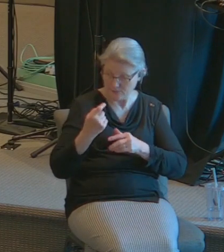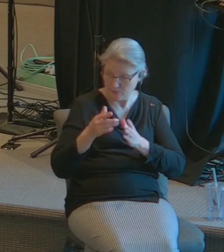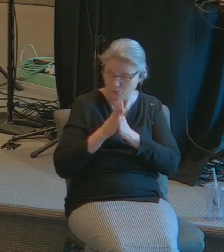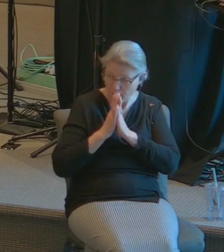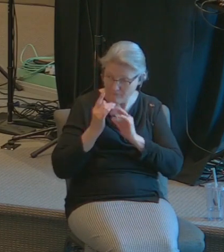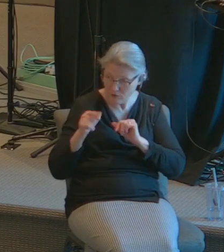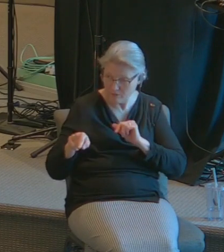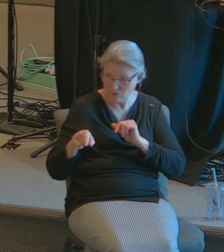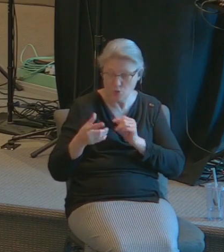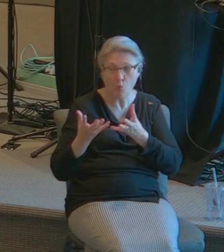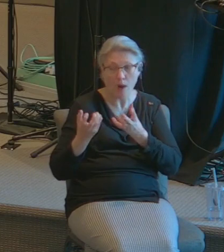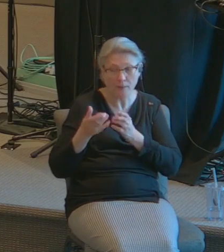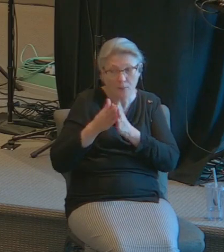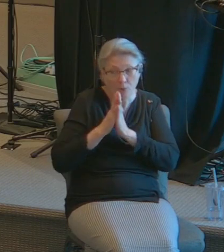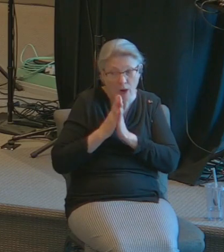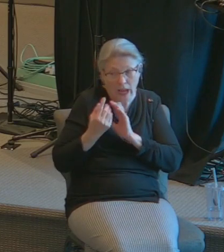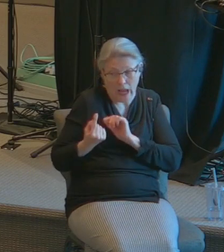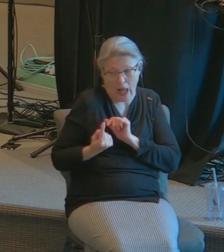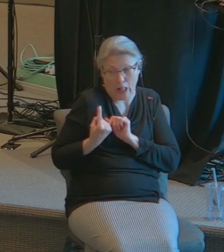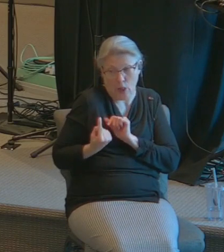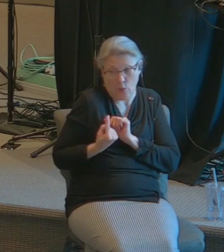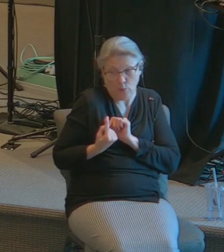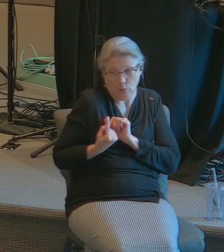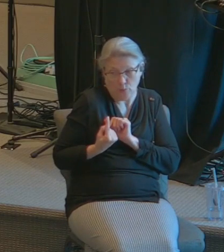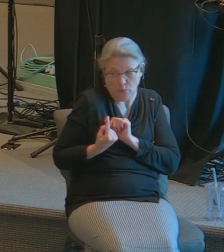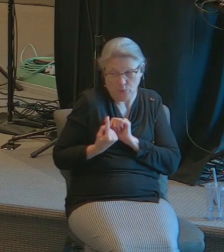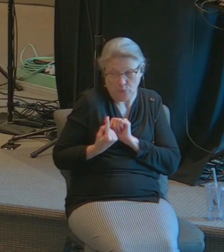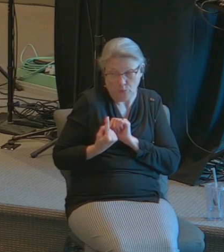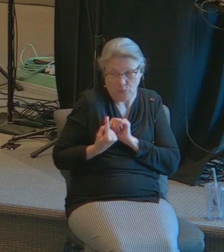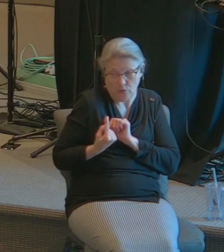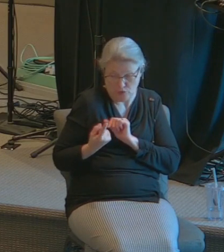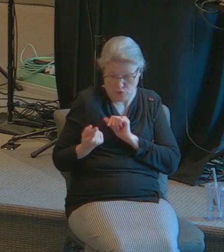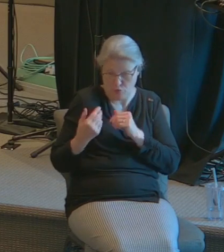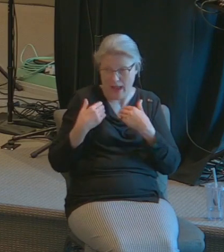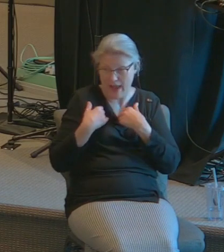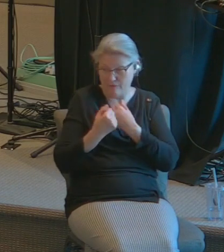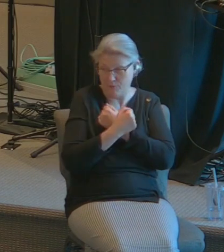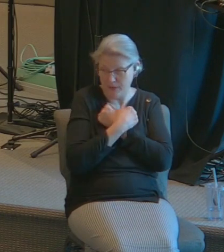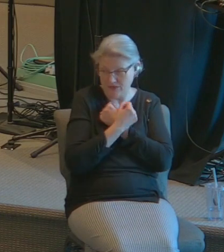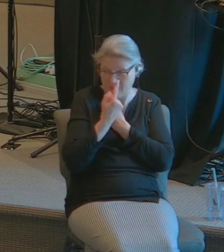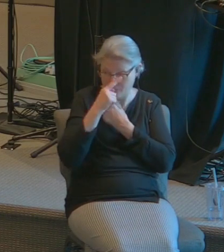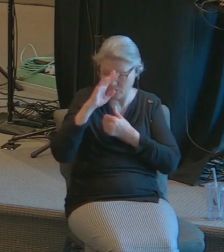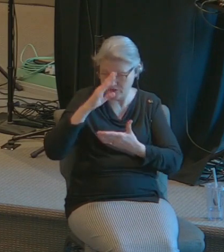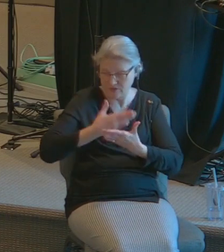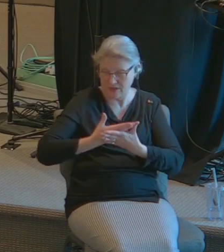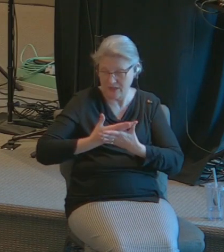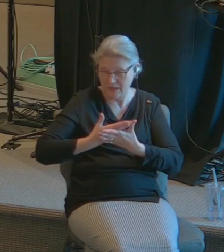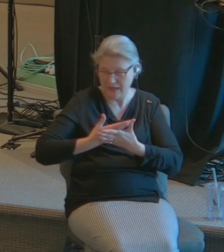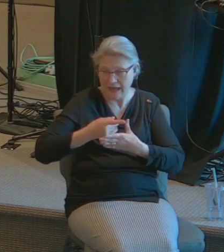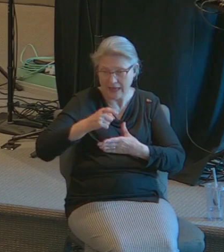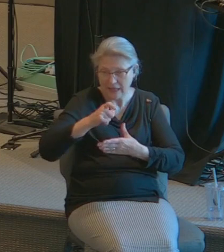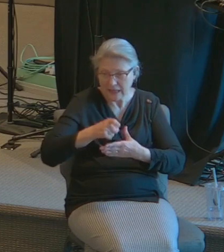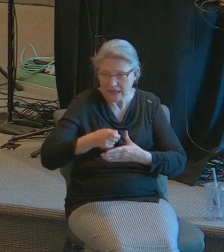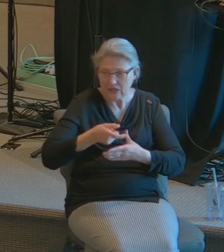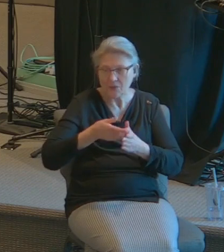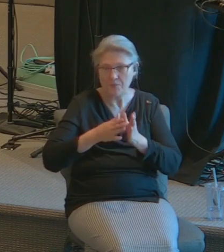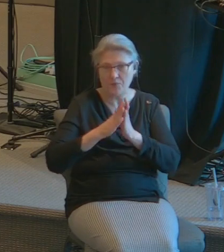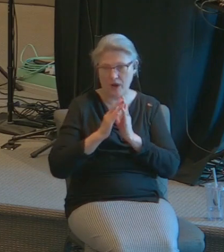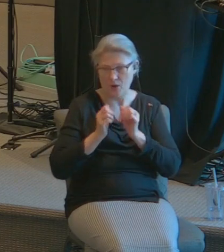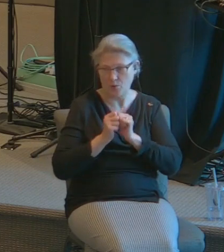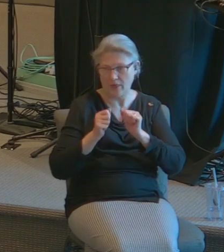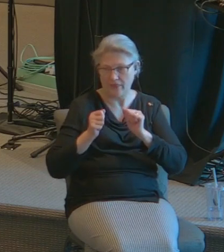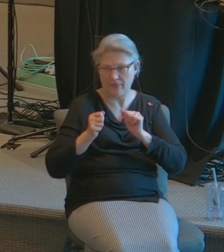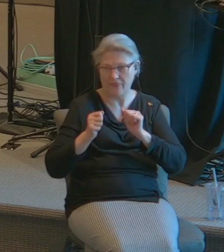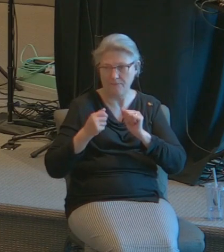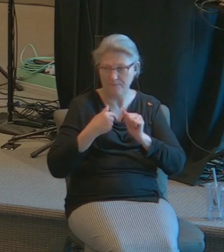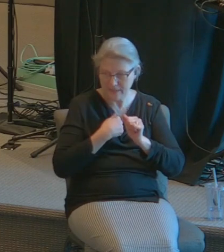do you want me to pray for him alone don't you have compassion for your son and need to pray with